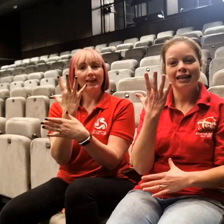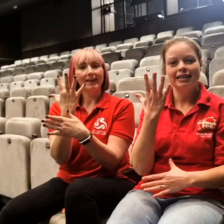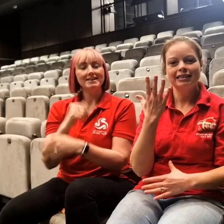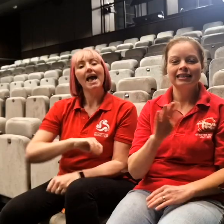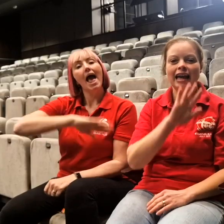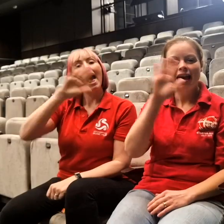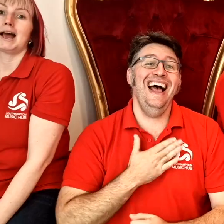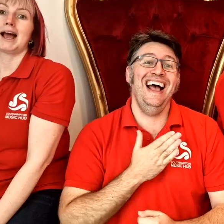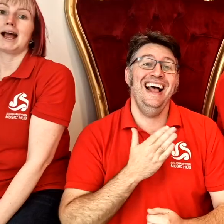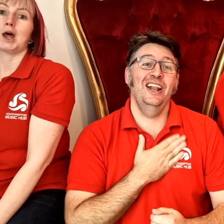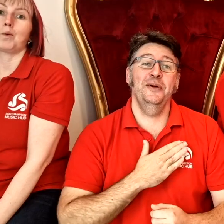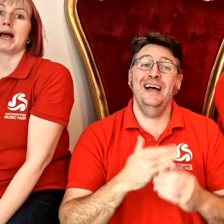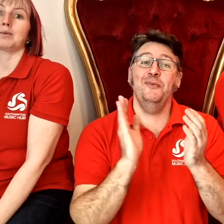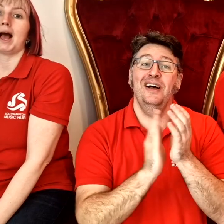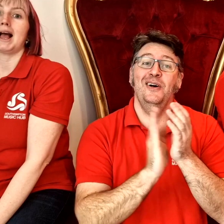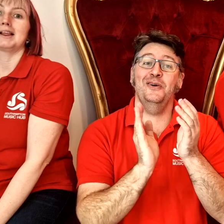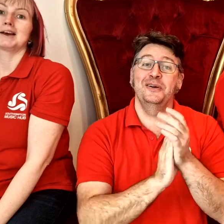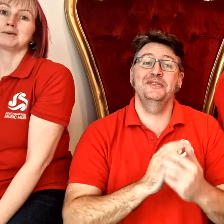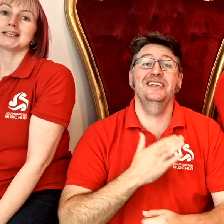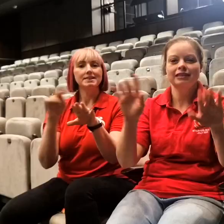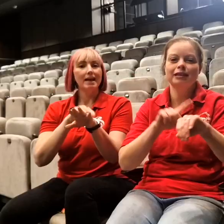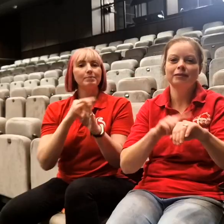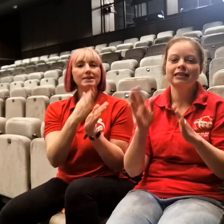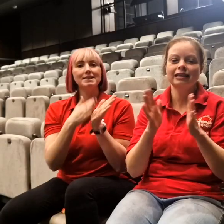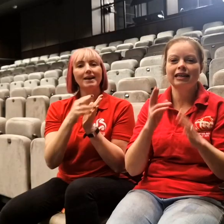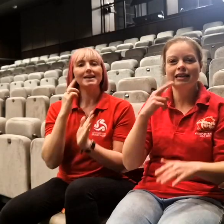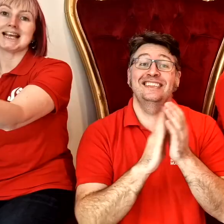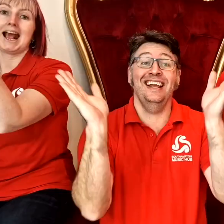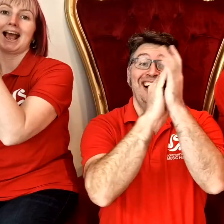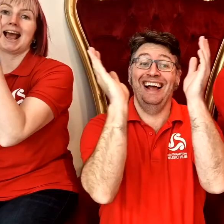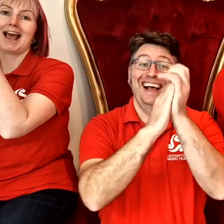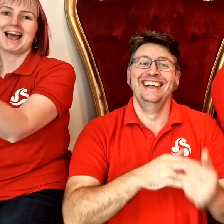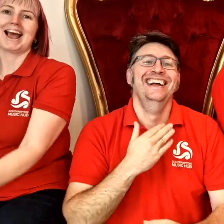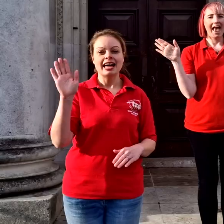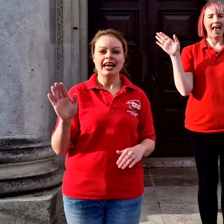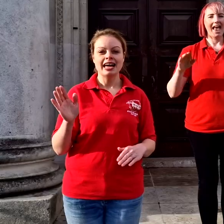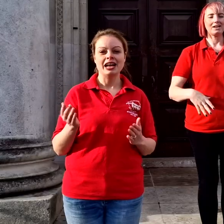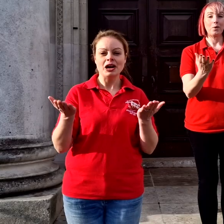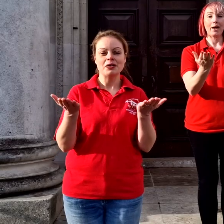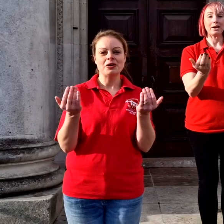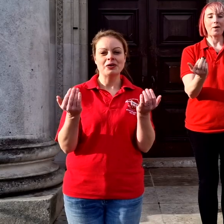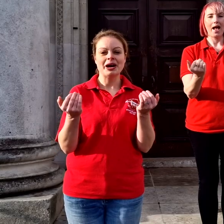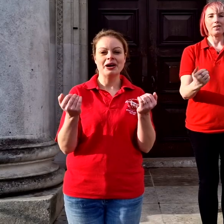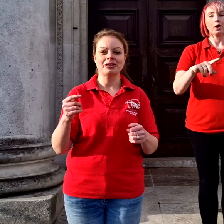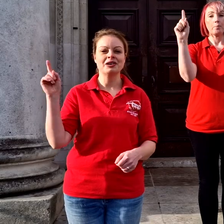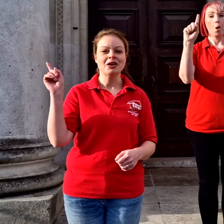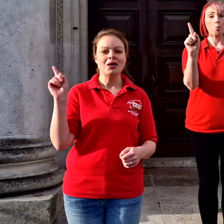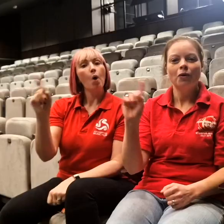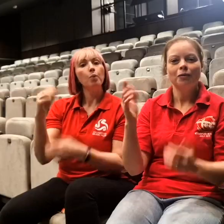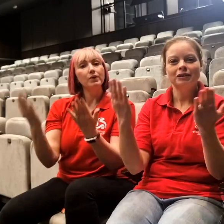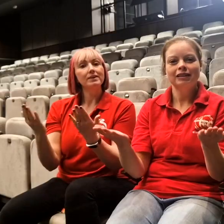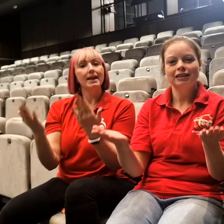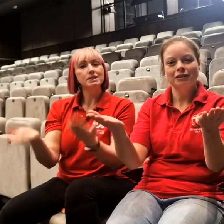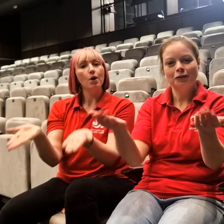new things. Hello and welcome to the 10-Minute Sign and Sing. Hello and welcome,